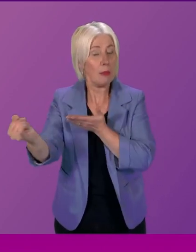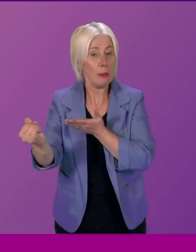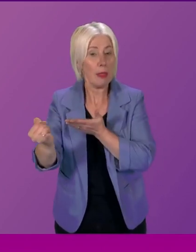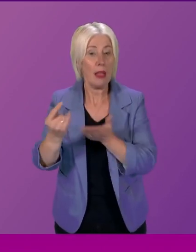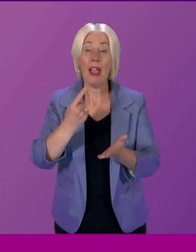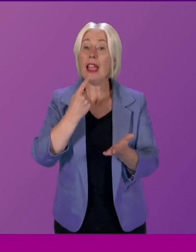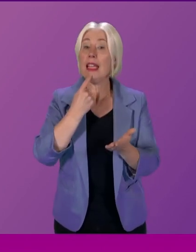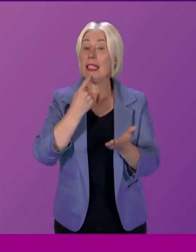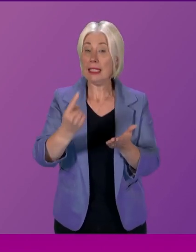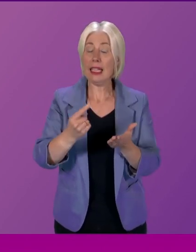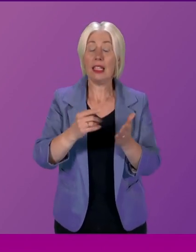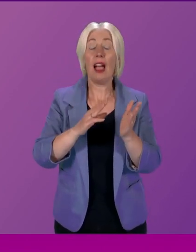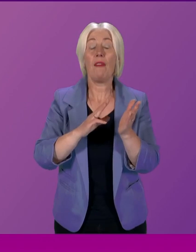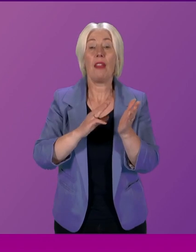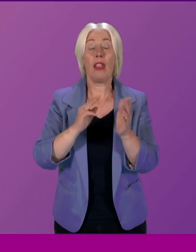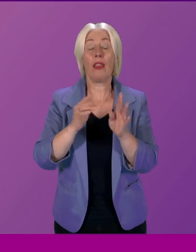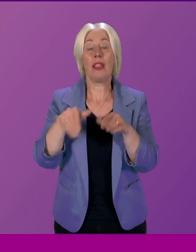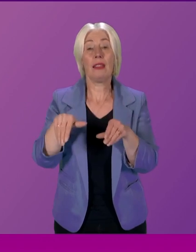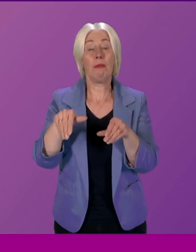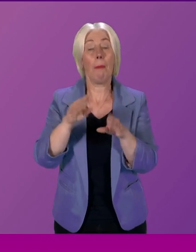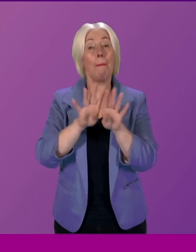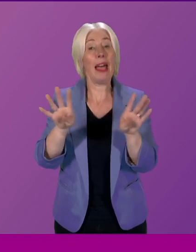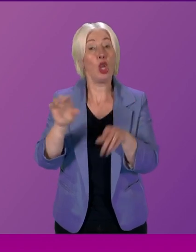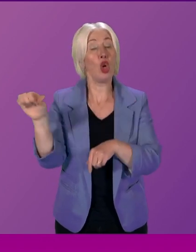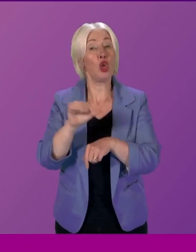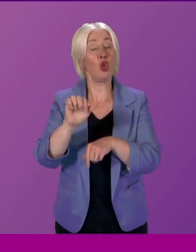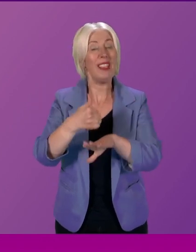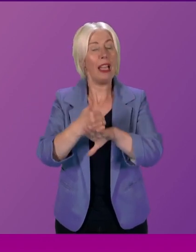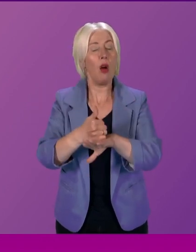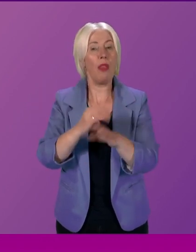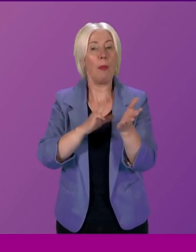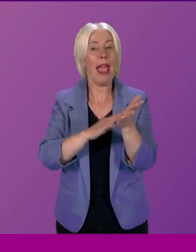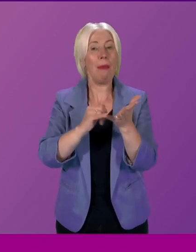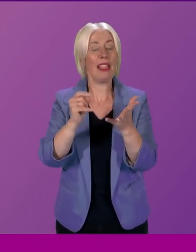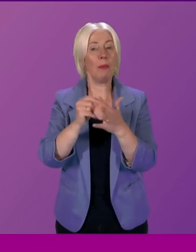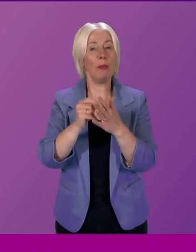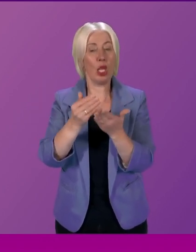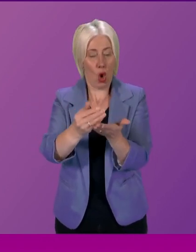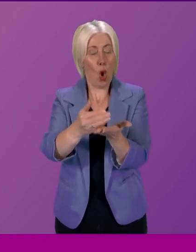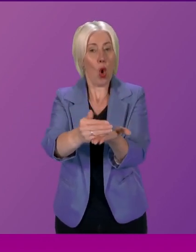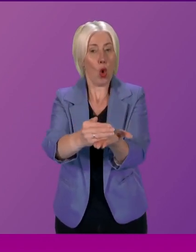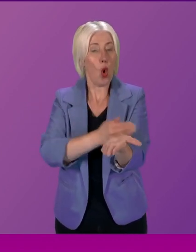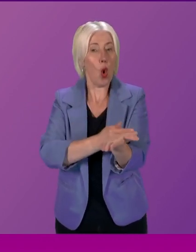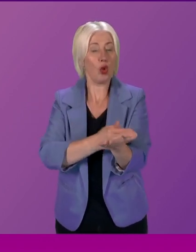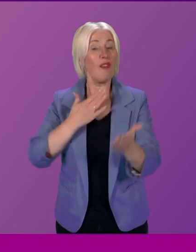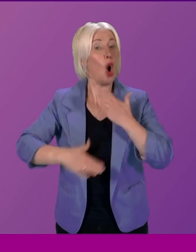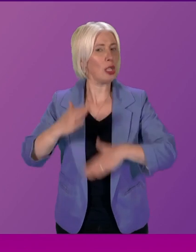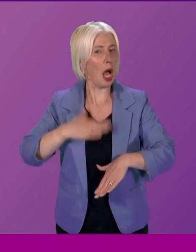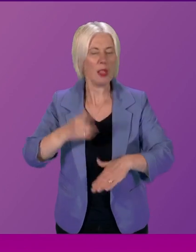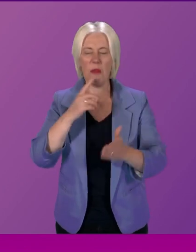be set up on an MSP code of conduct. I wonder why they were so enthusiastic about that one. But